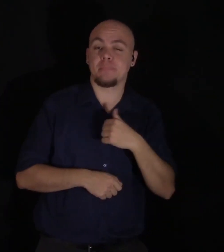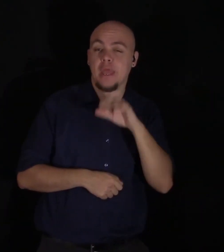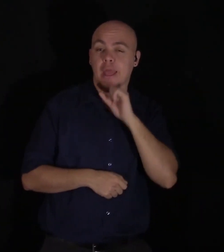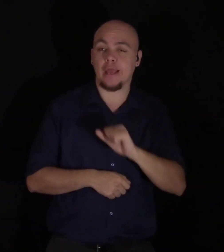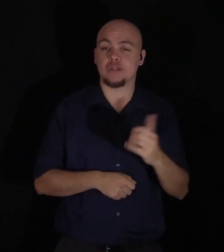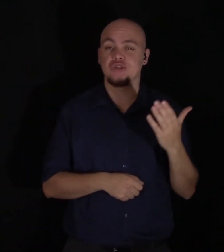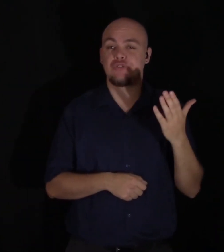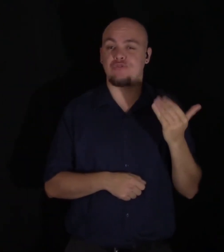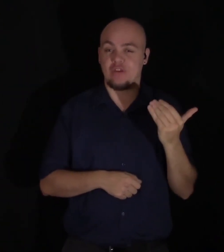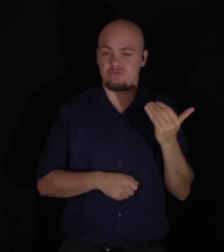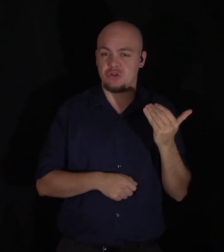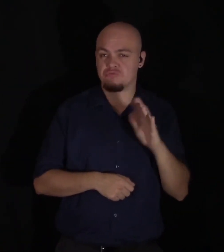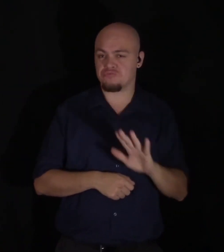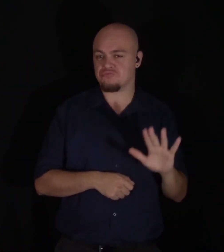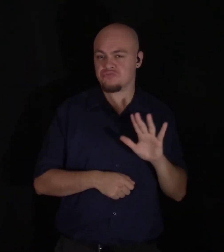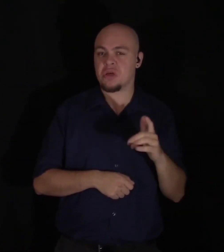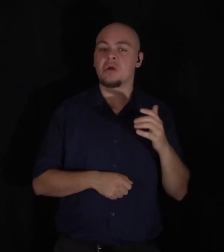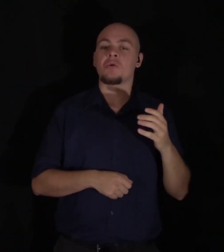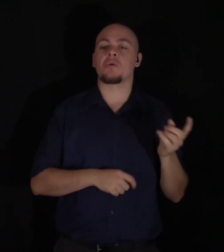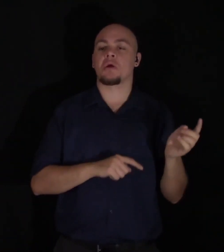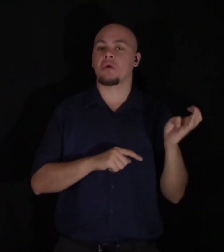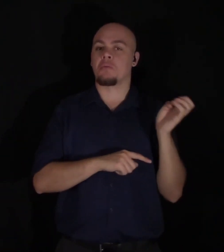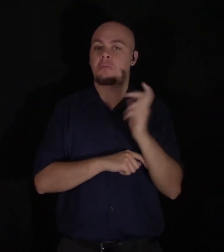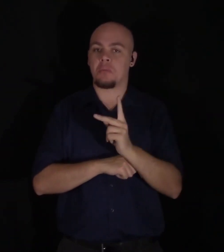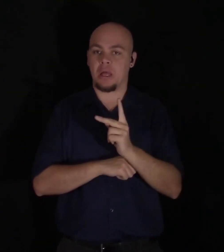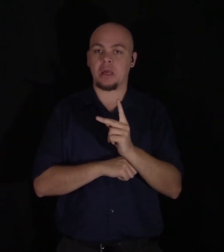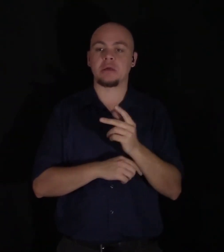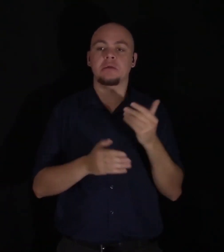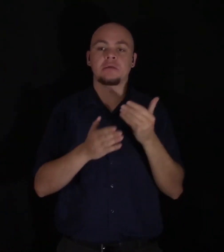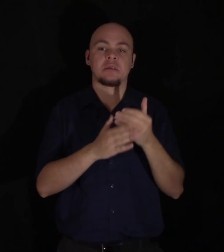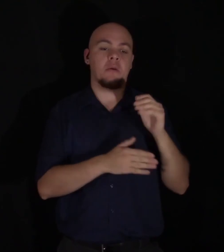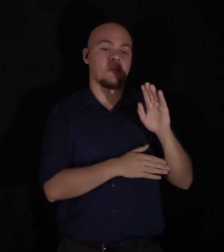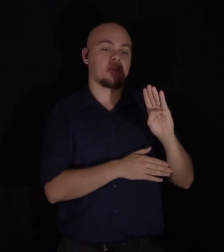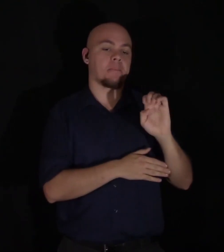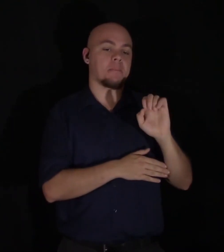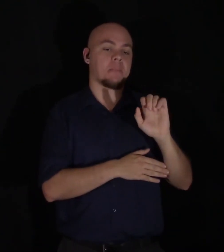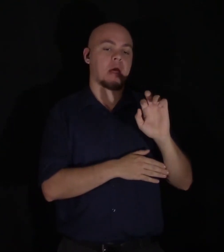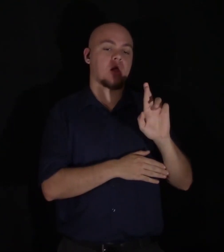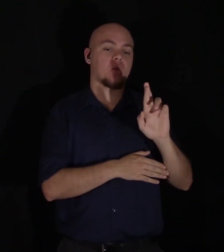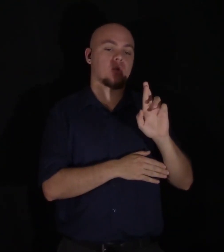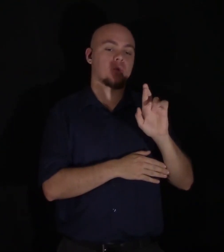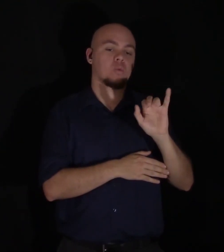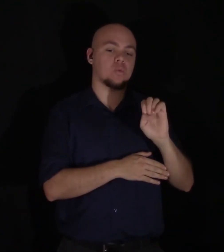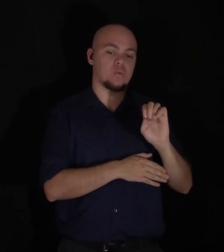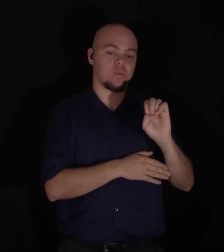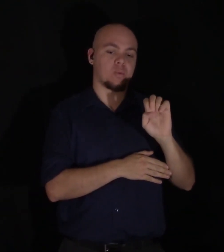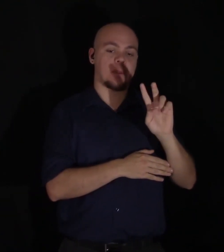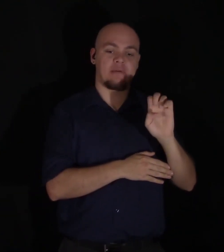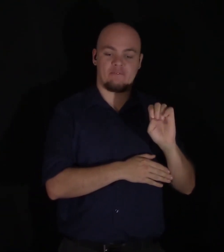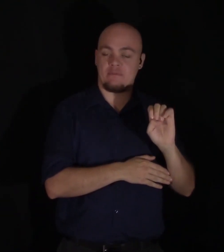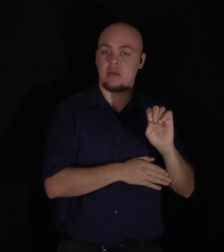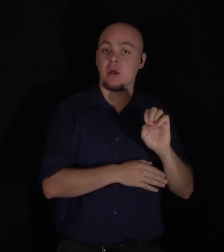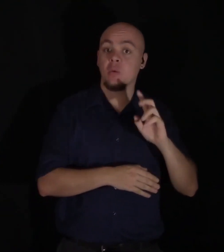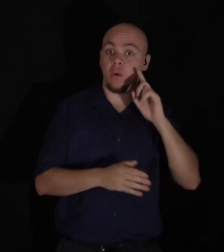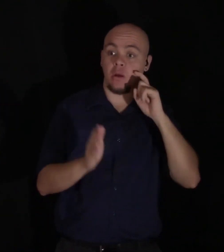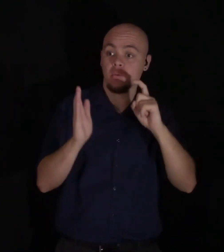years old, we had retired to our house near Belle-Rive, when we witnessed a most violent and terrible thunderstorm.